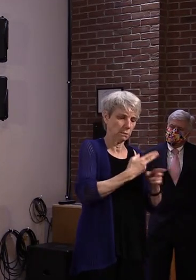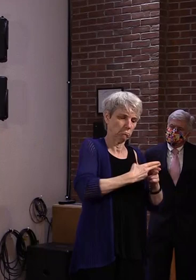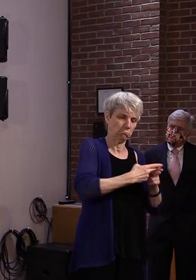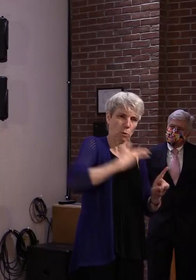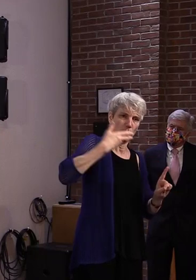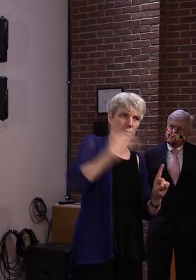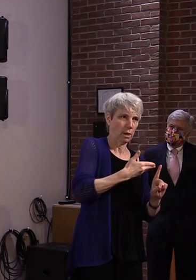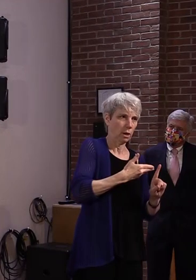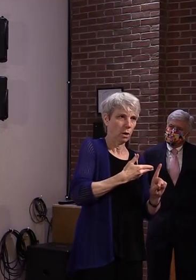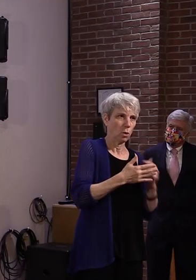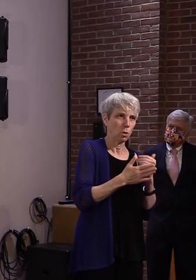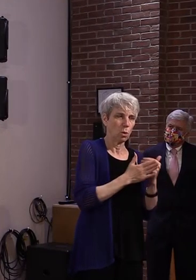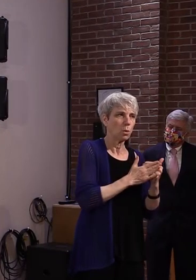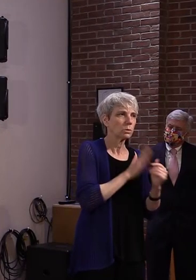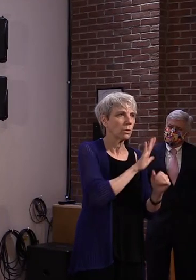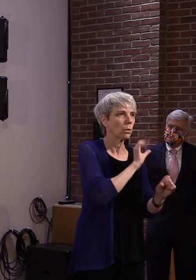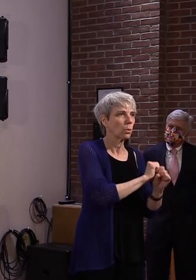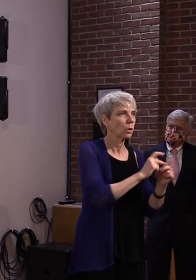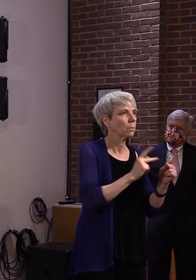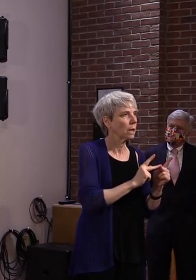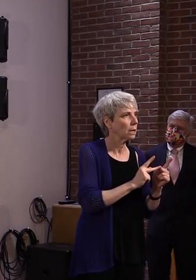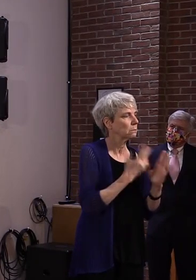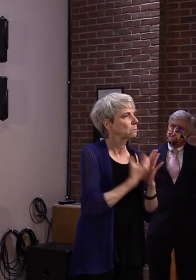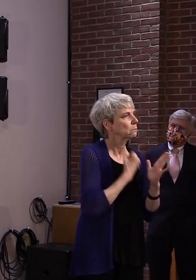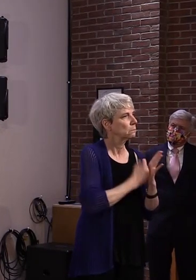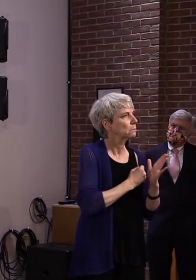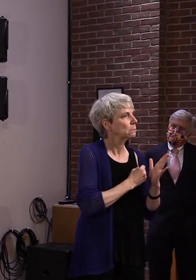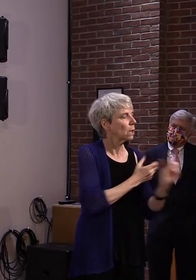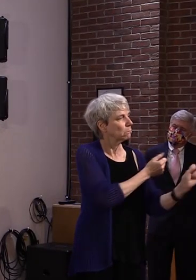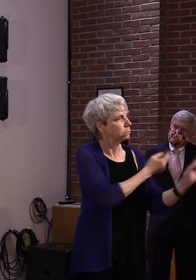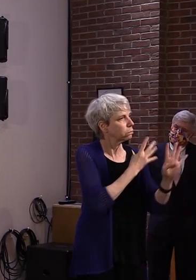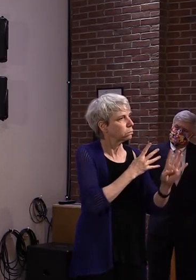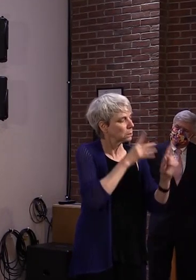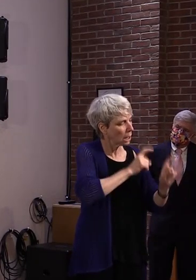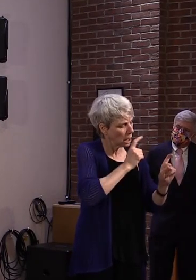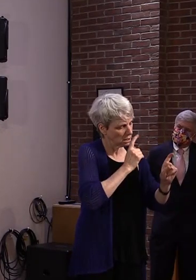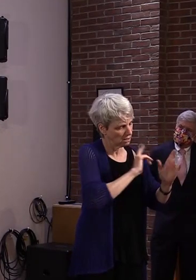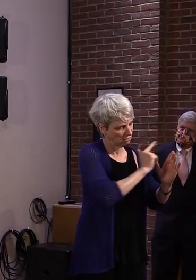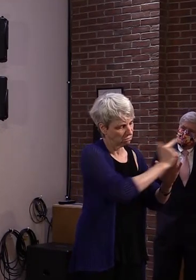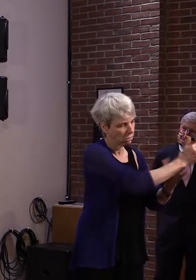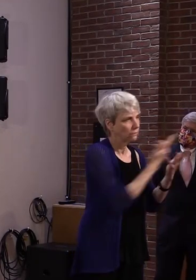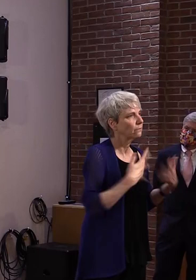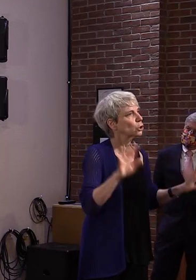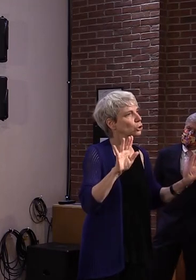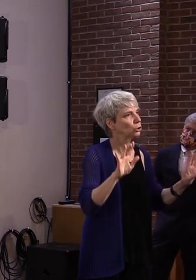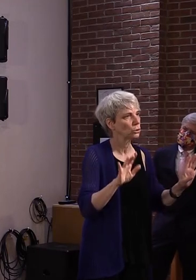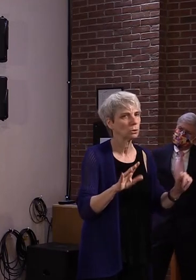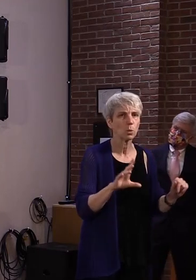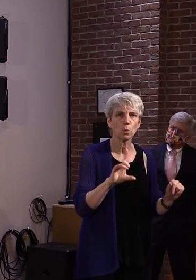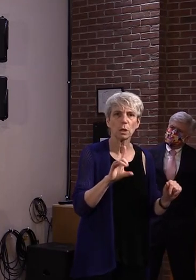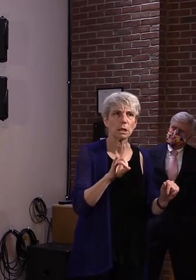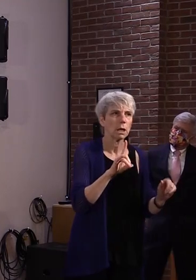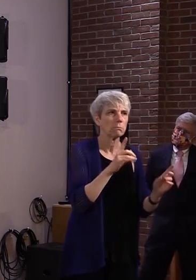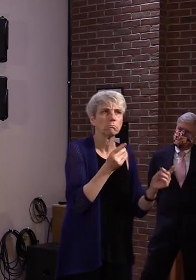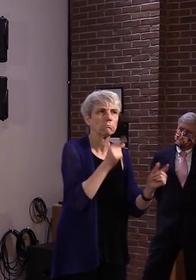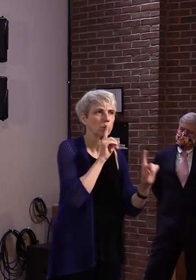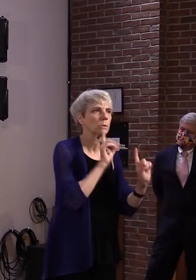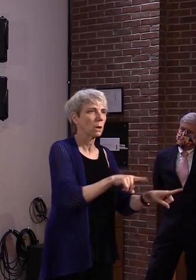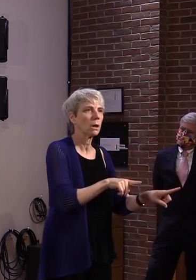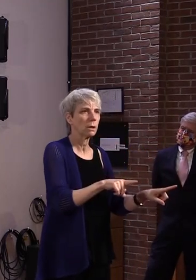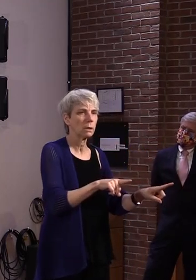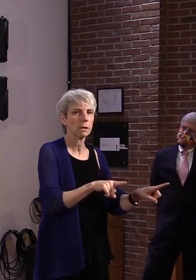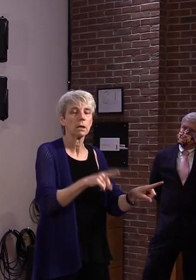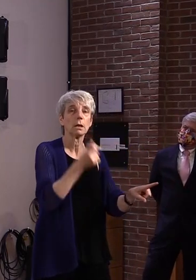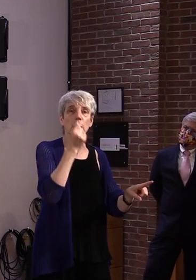an outbreak or even just needed access. We're very responsive to that. So the schedules